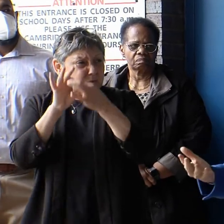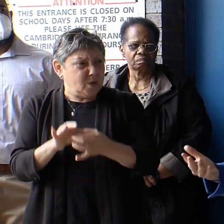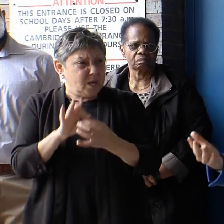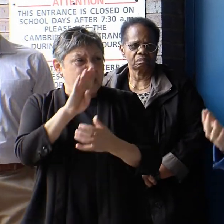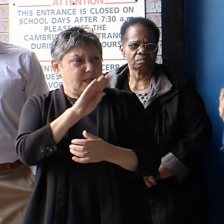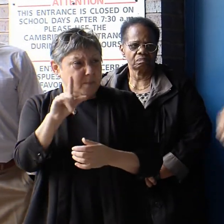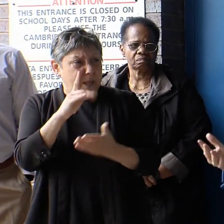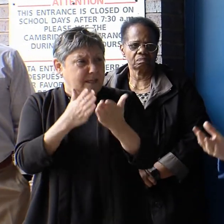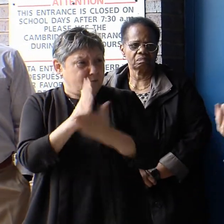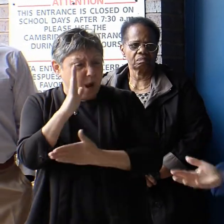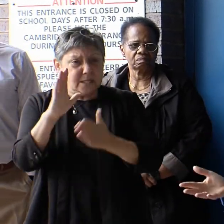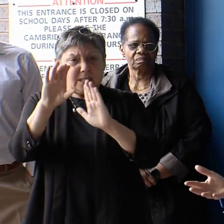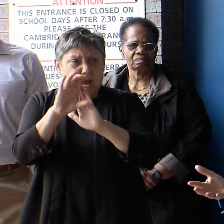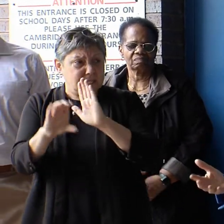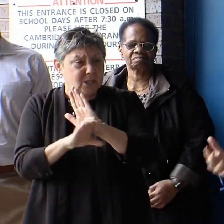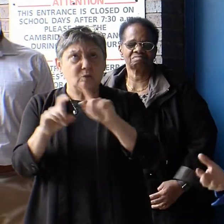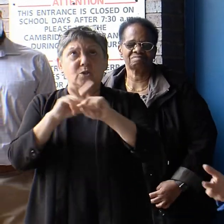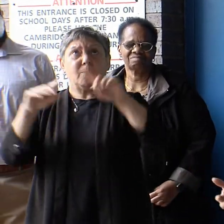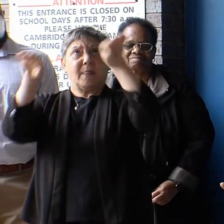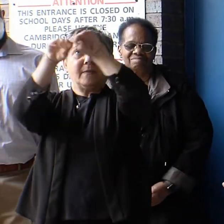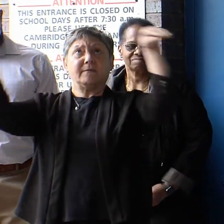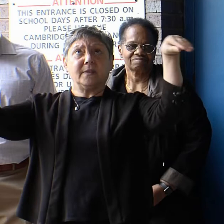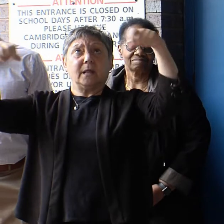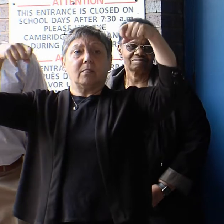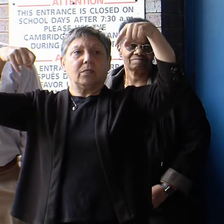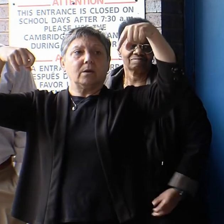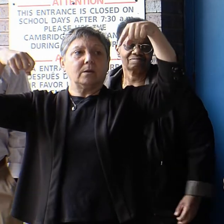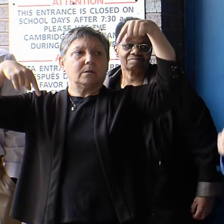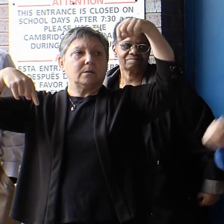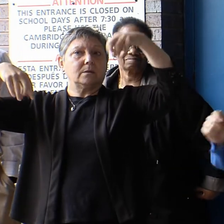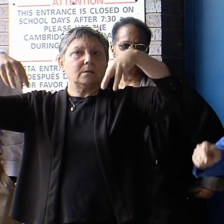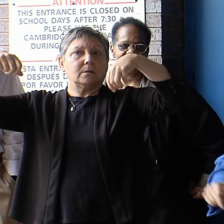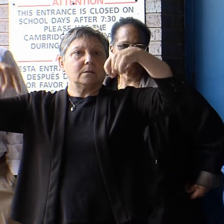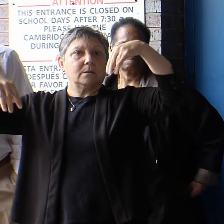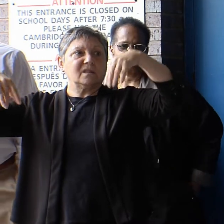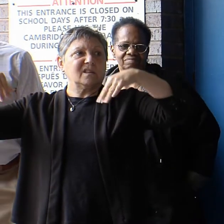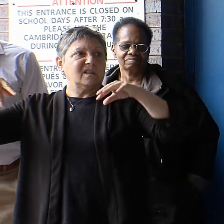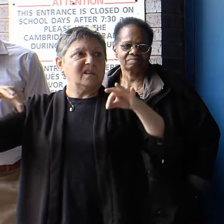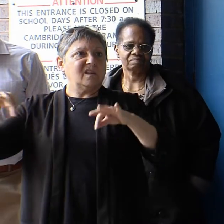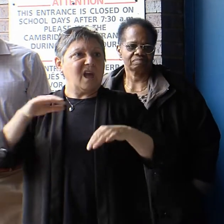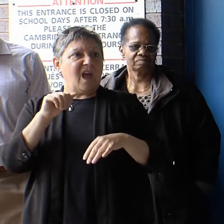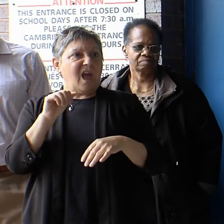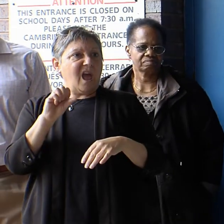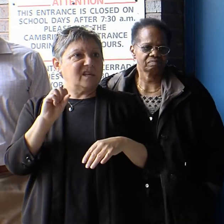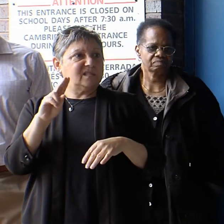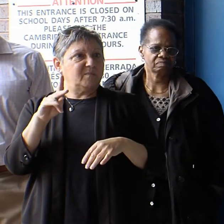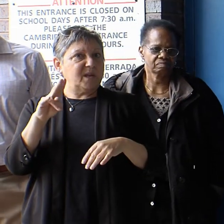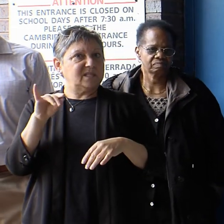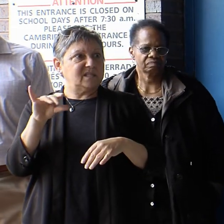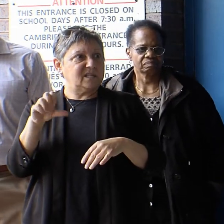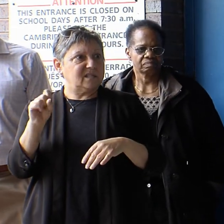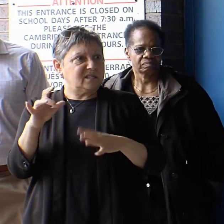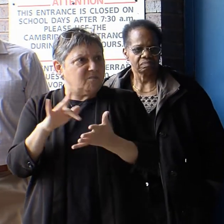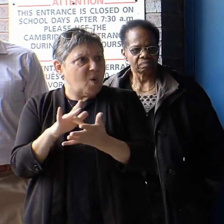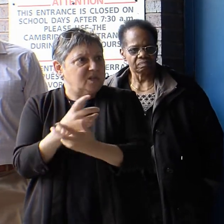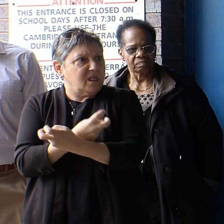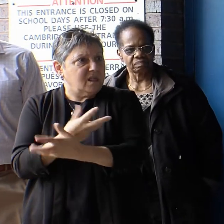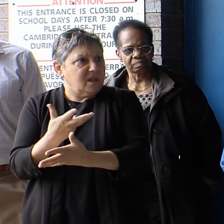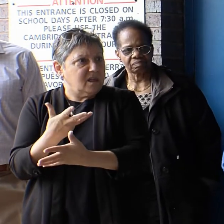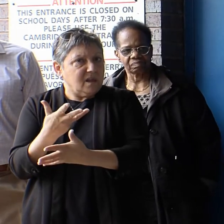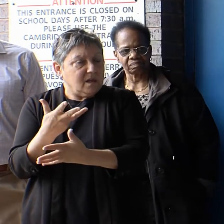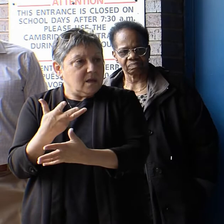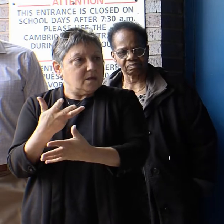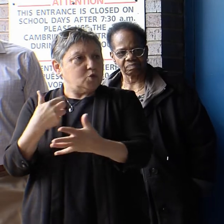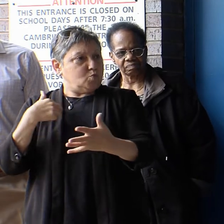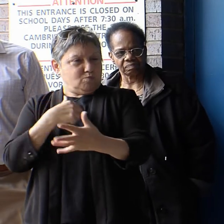asbestos raining down on them. And we fought to have that modernization. In fact, I